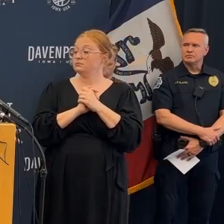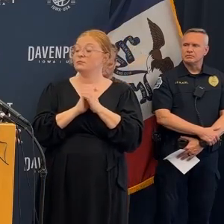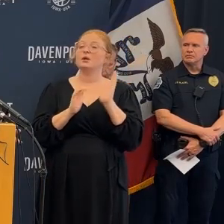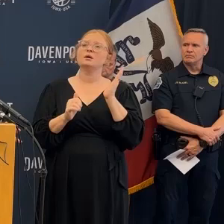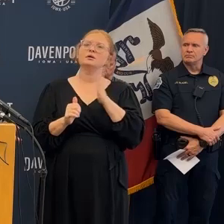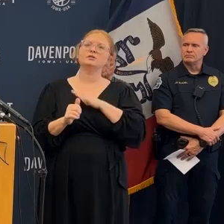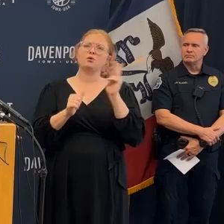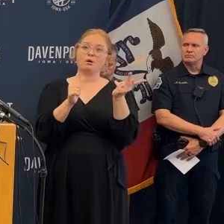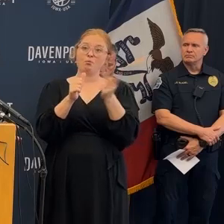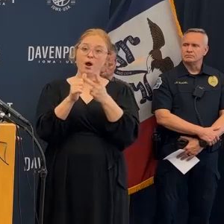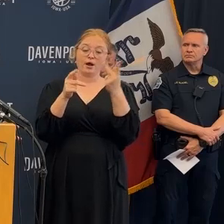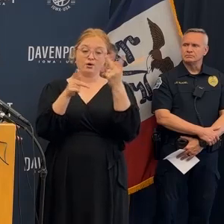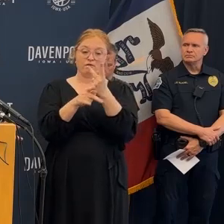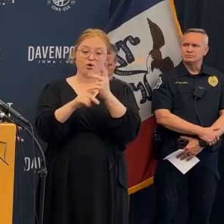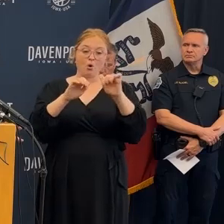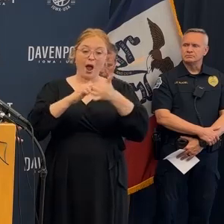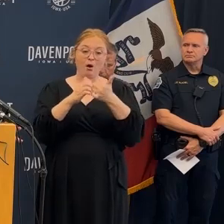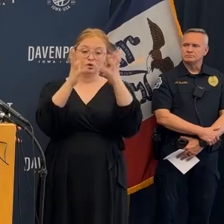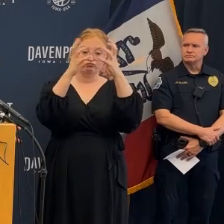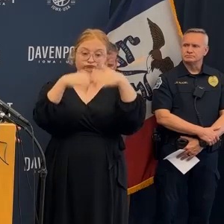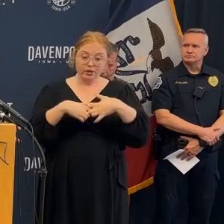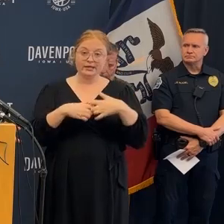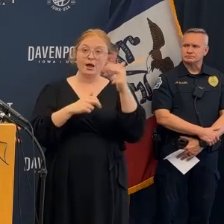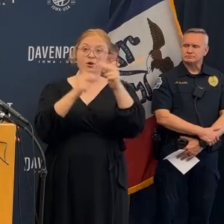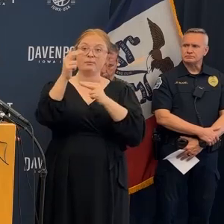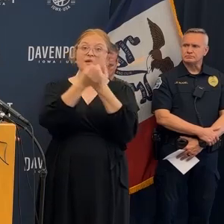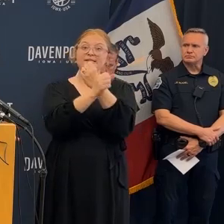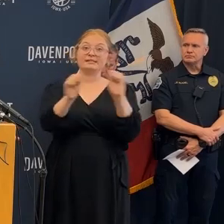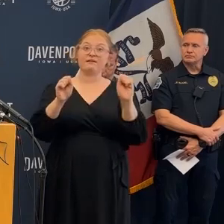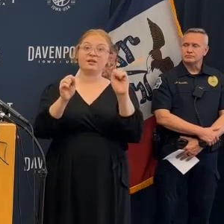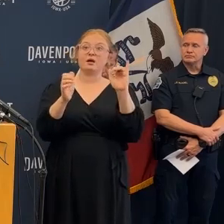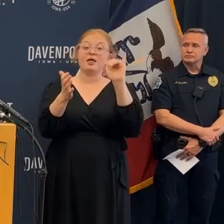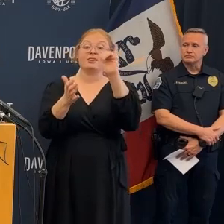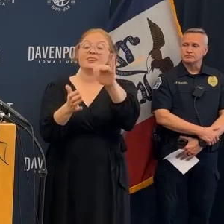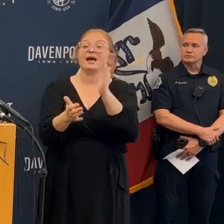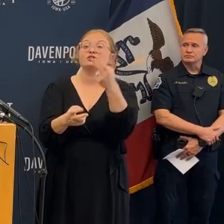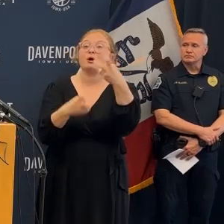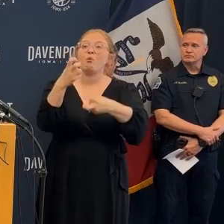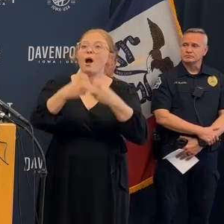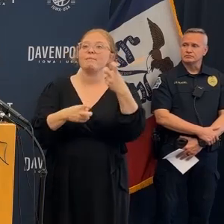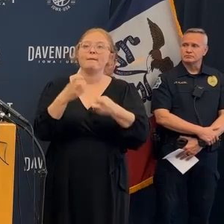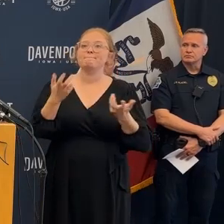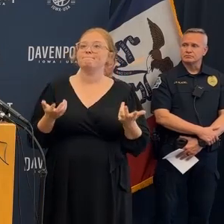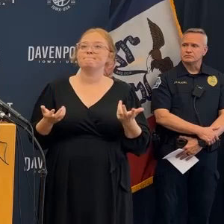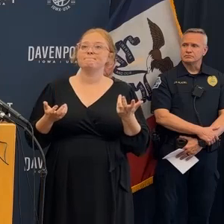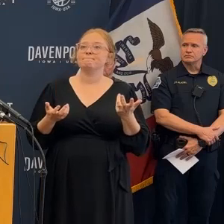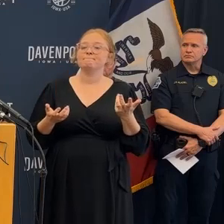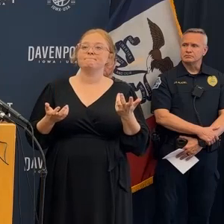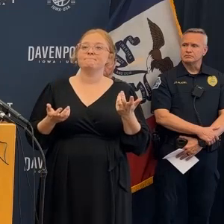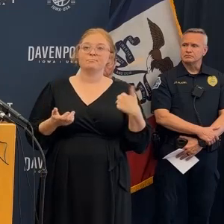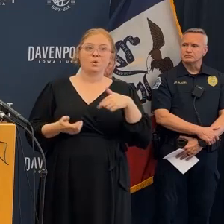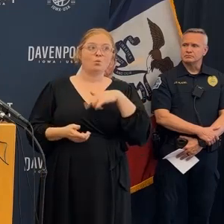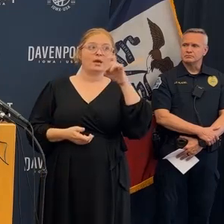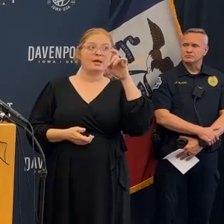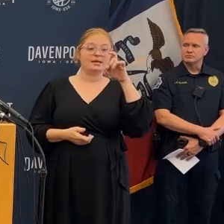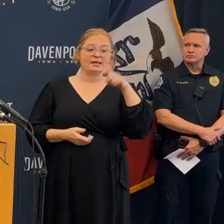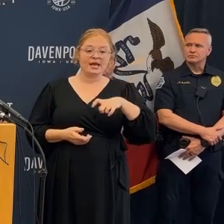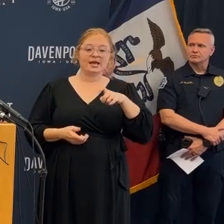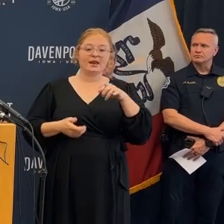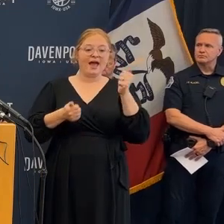that said well I didn't send I didn't send an email okay I didn't send an email we haven't demoed it we understand